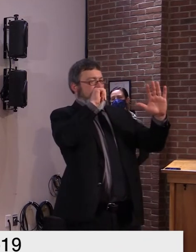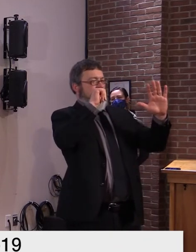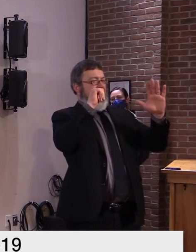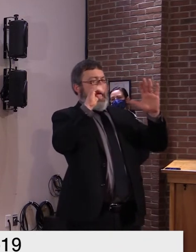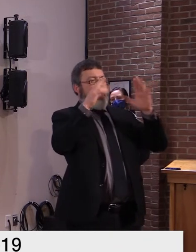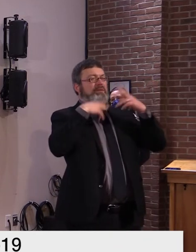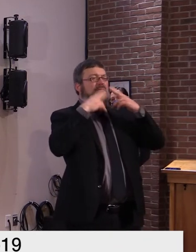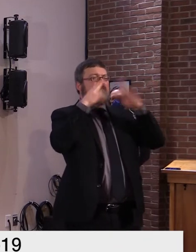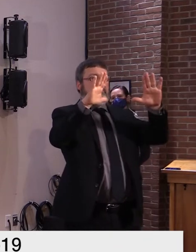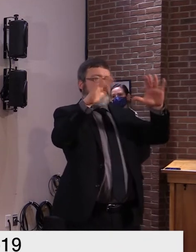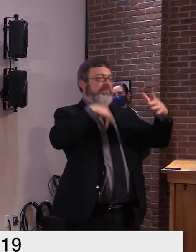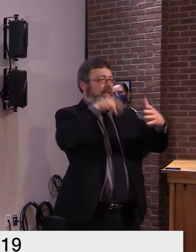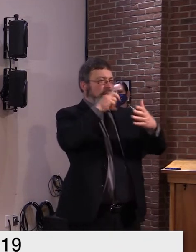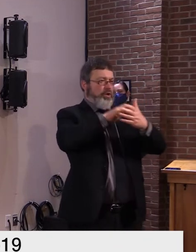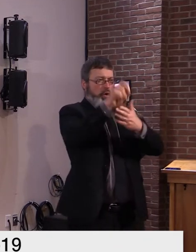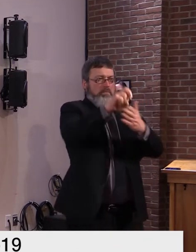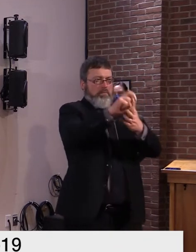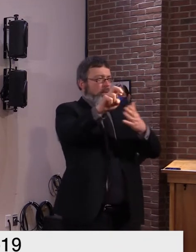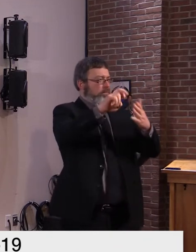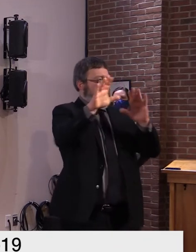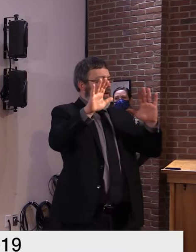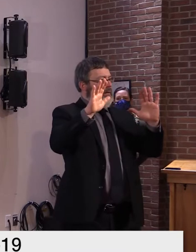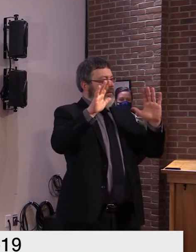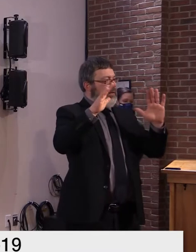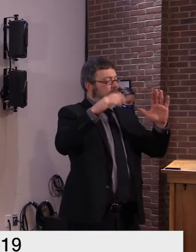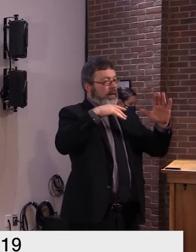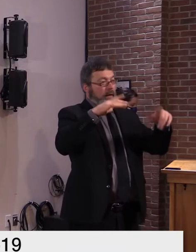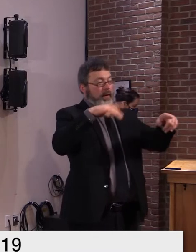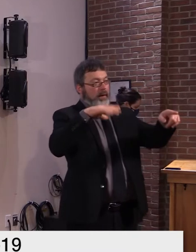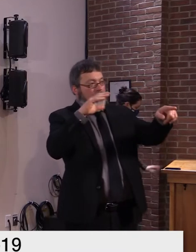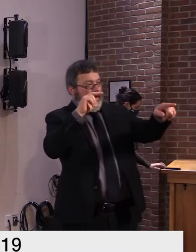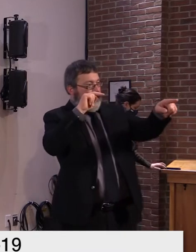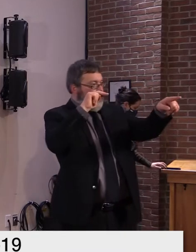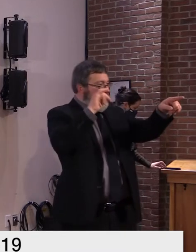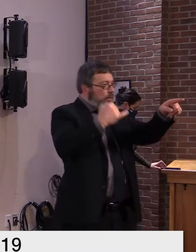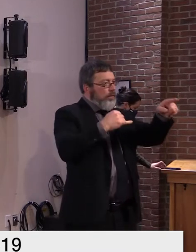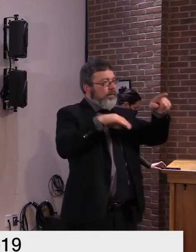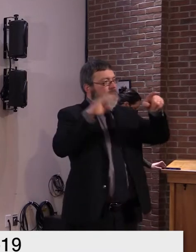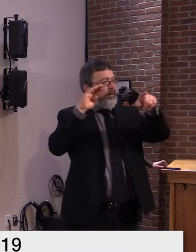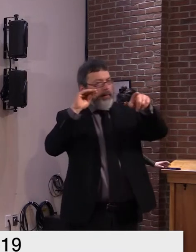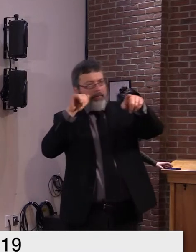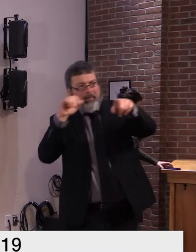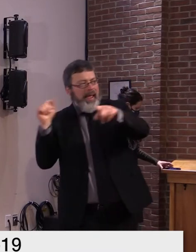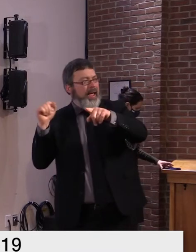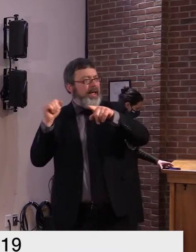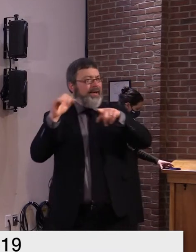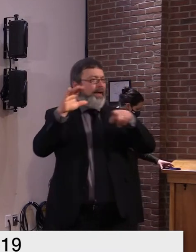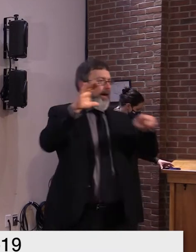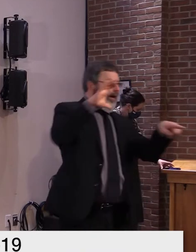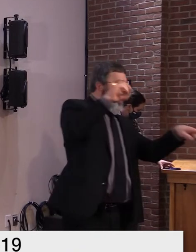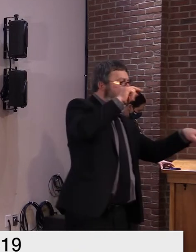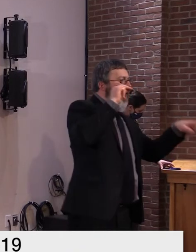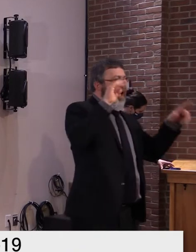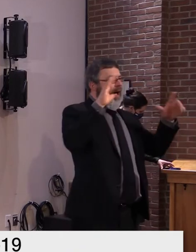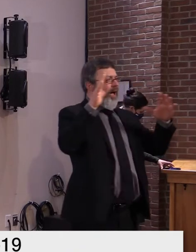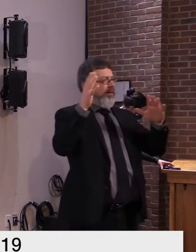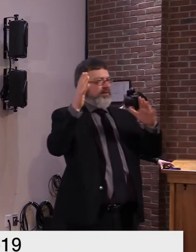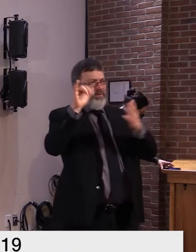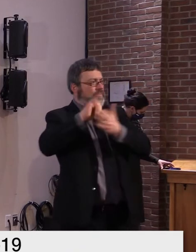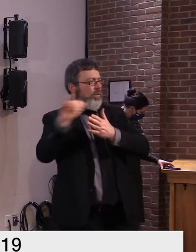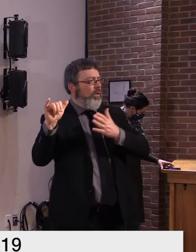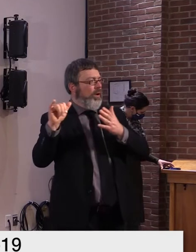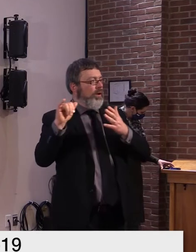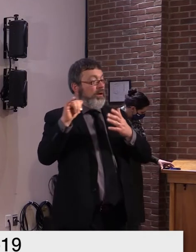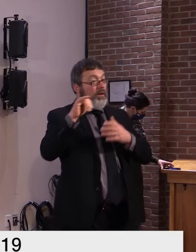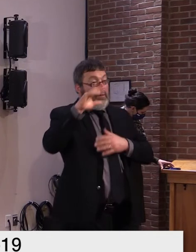a parking lot that they haven't quarantined many have second homes here in vermont some have have